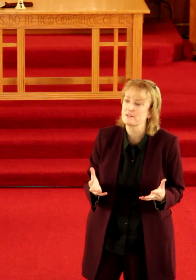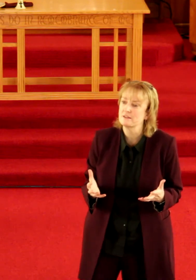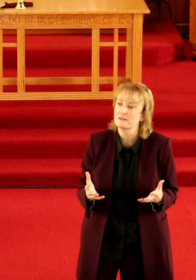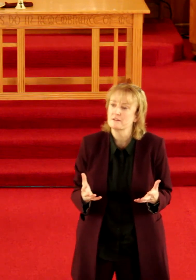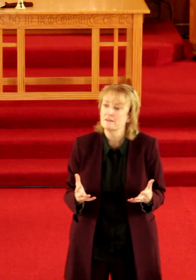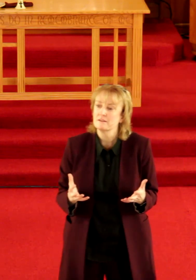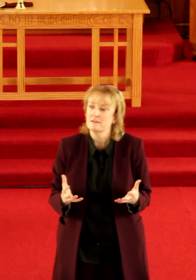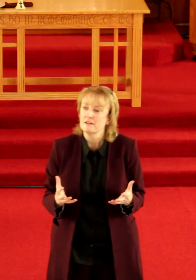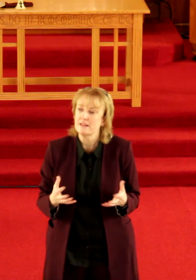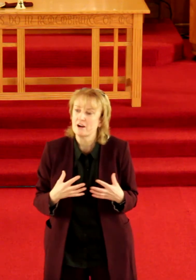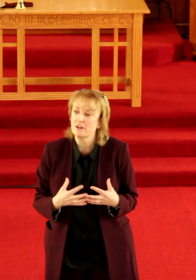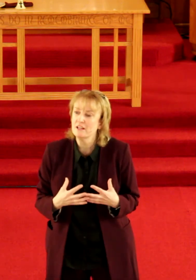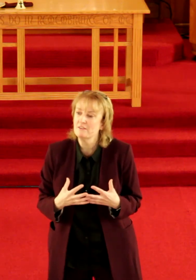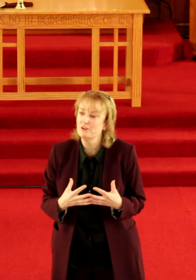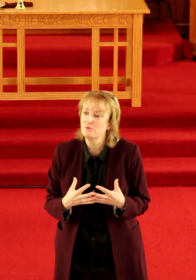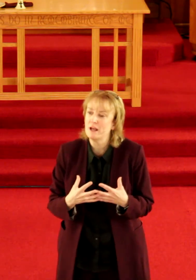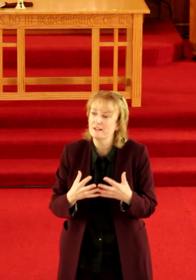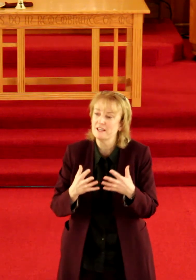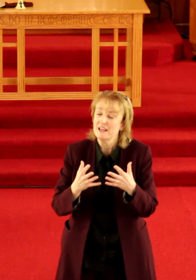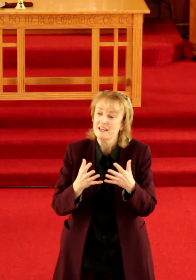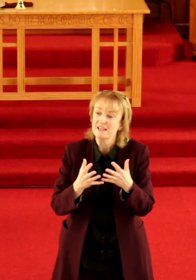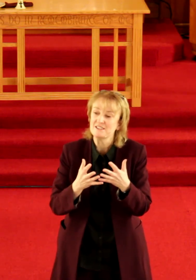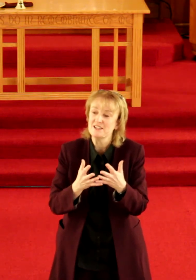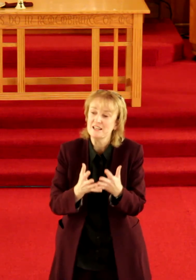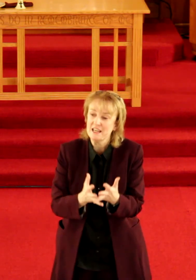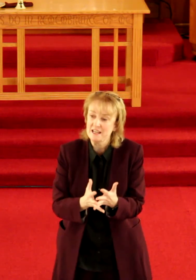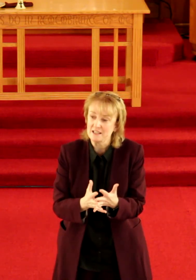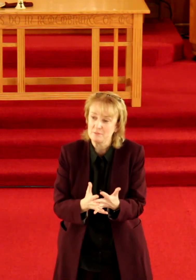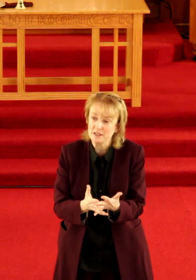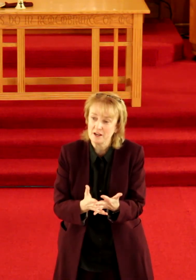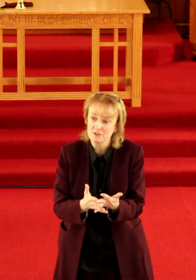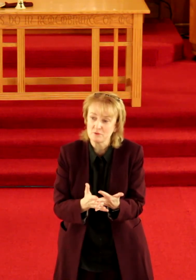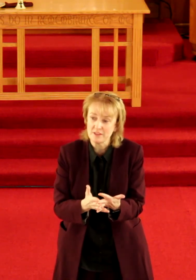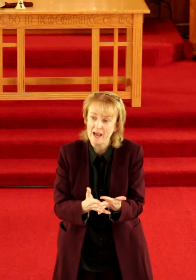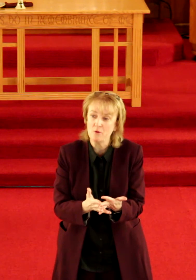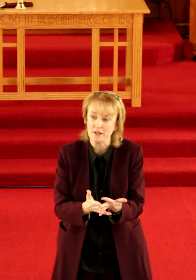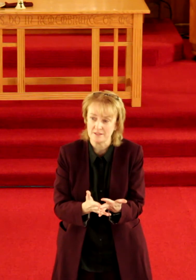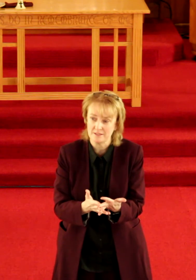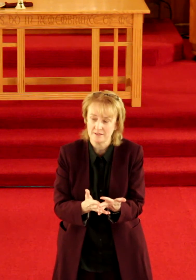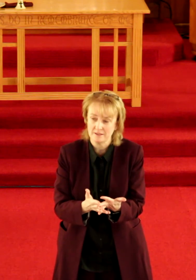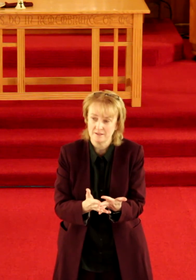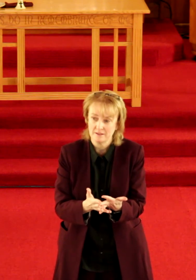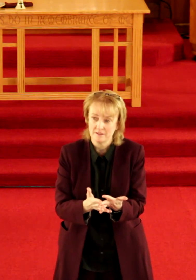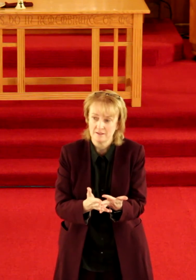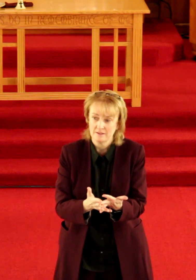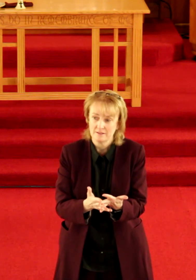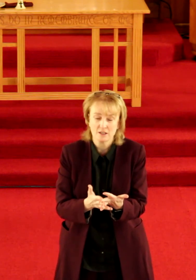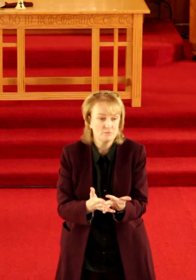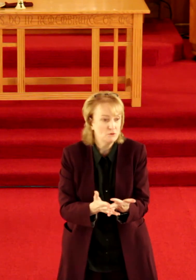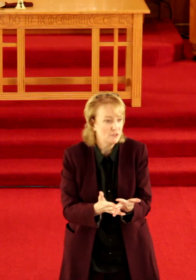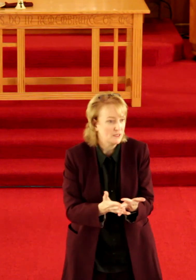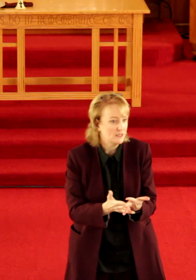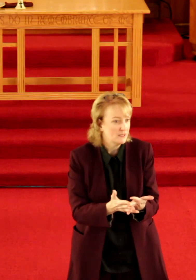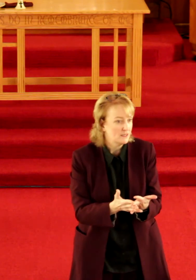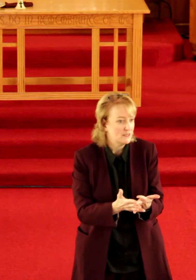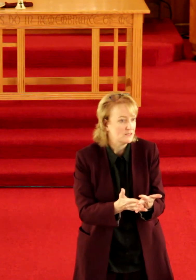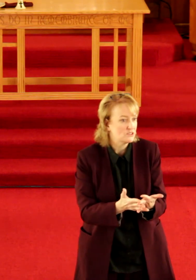that our individuality is needed because without it the community is